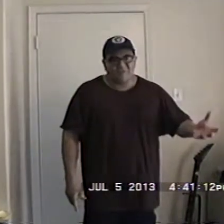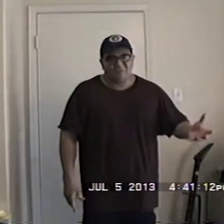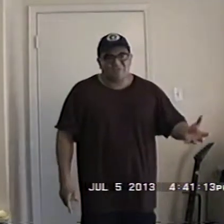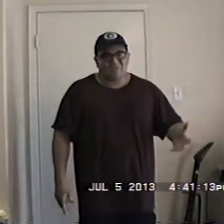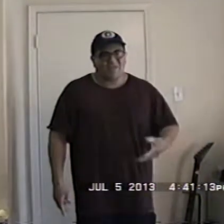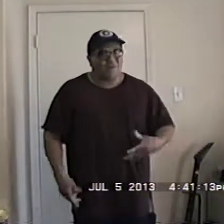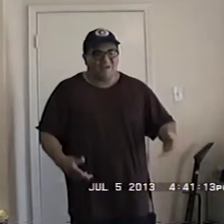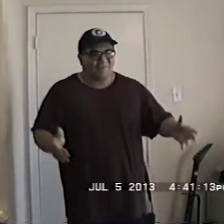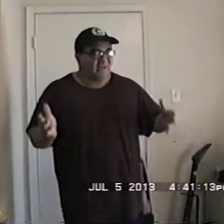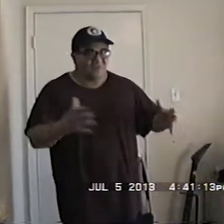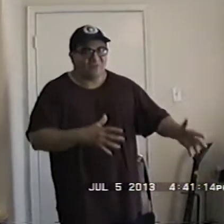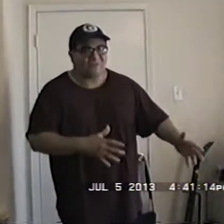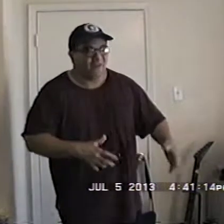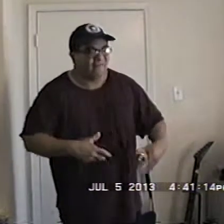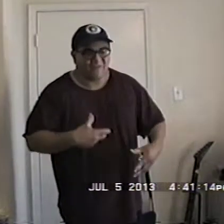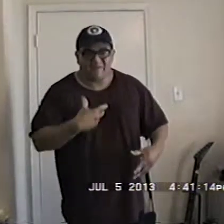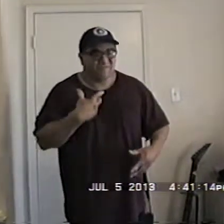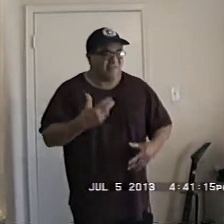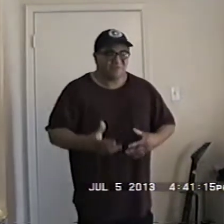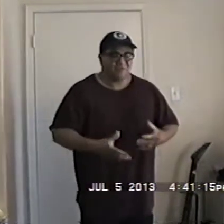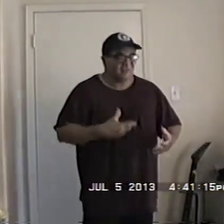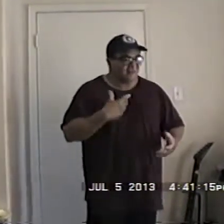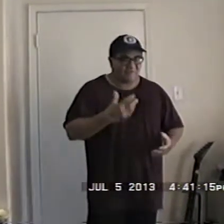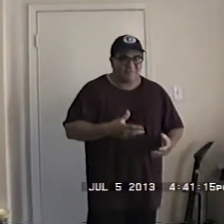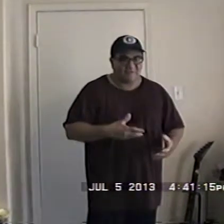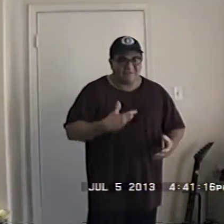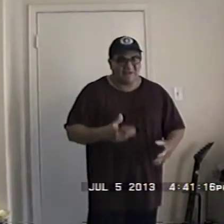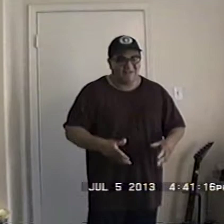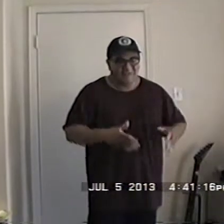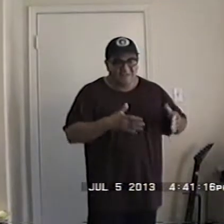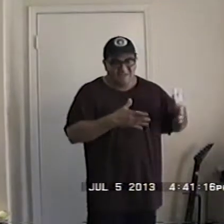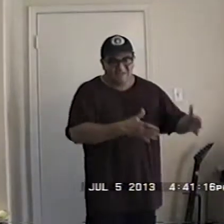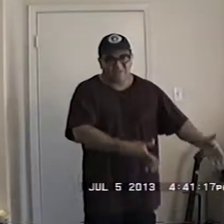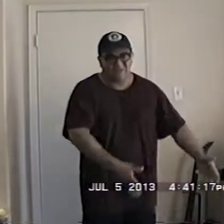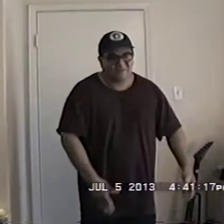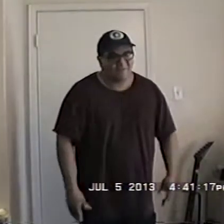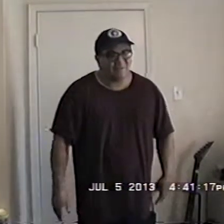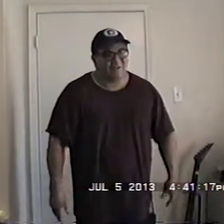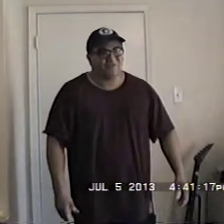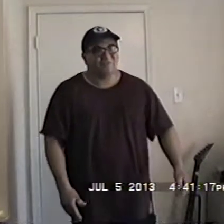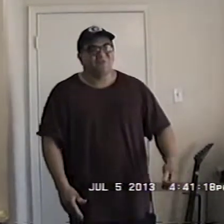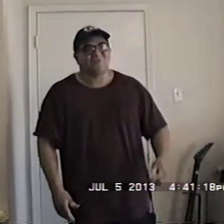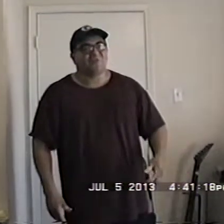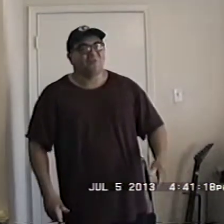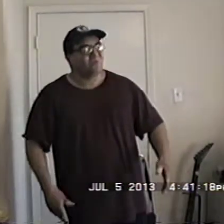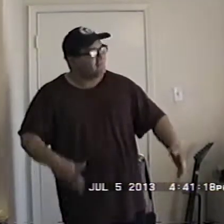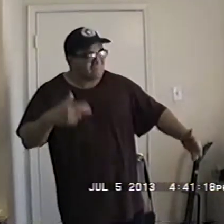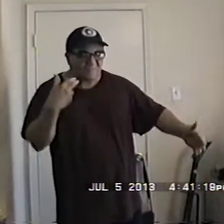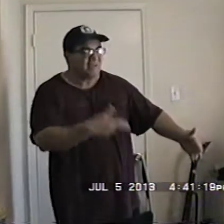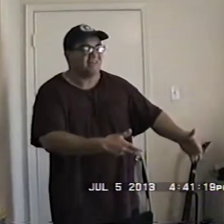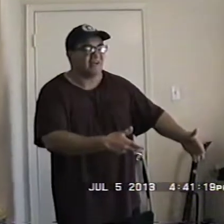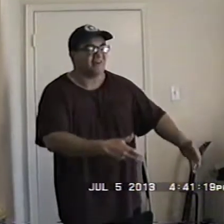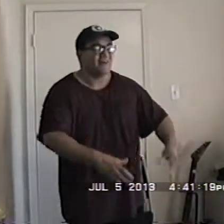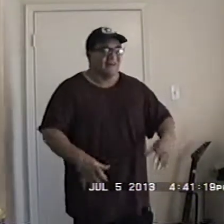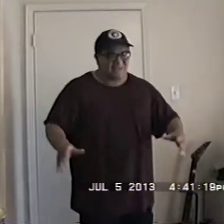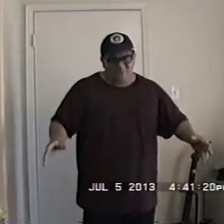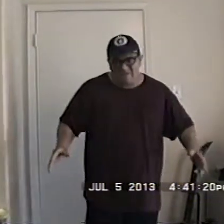production and all that that good stuff you know if I need to uh refresh my mind is there the cost of goods sold is there anyway